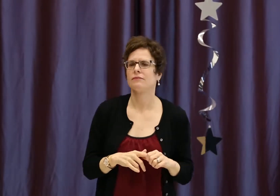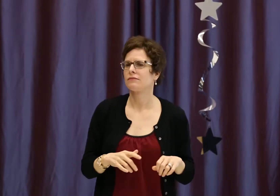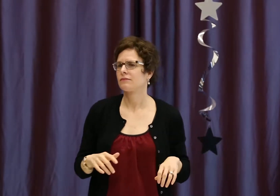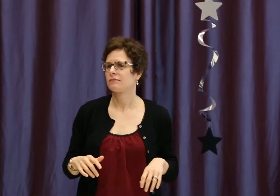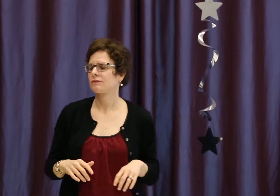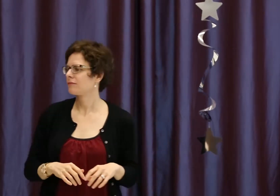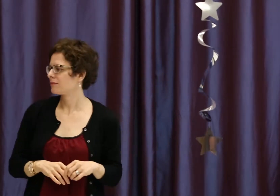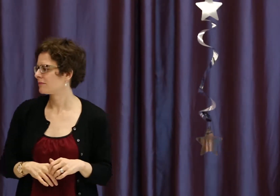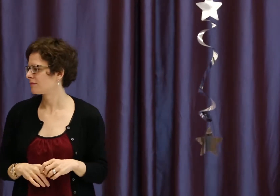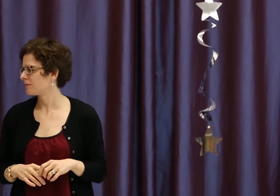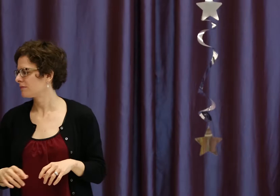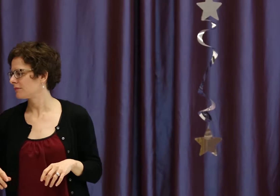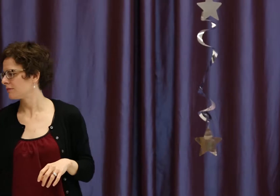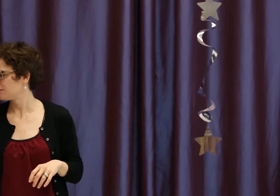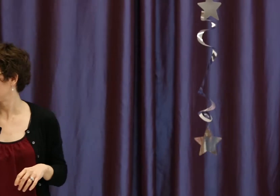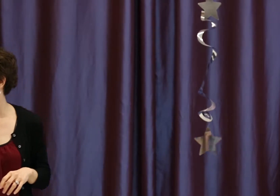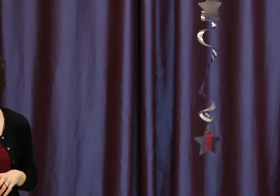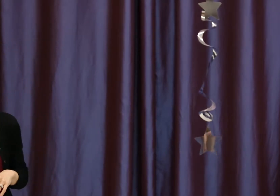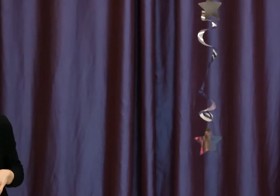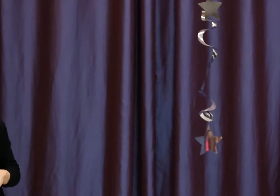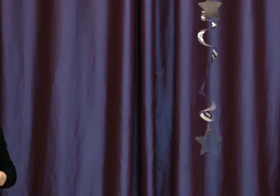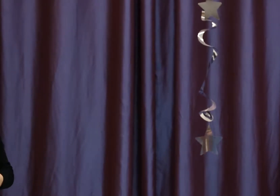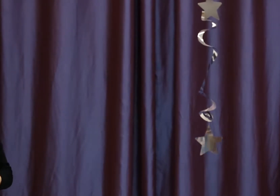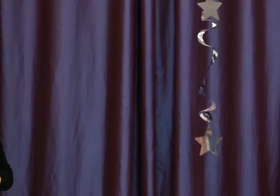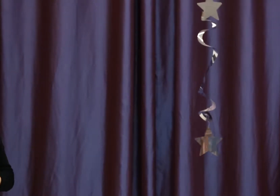the diversity that's represented within these parent groups.